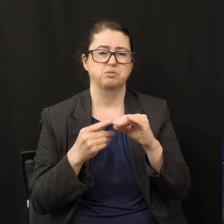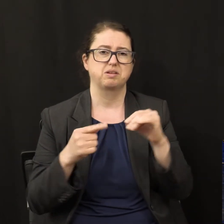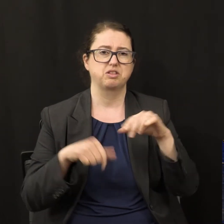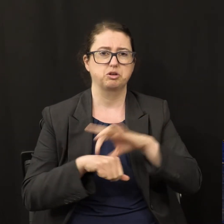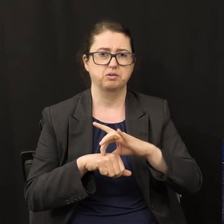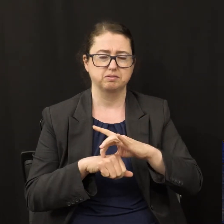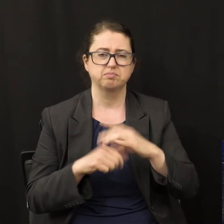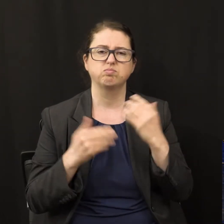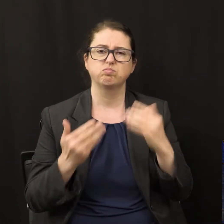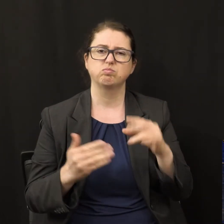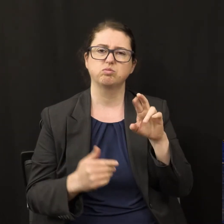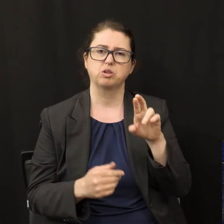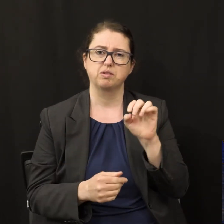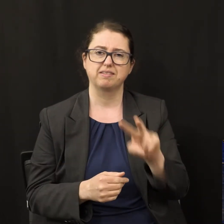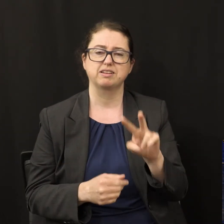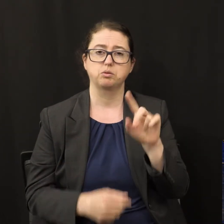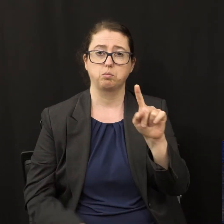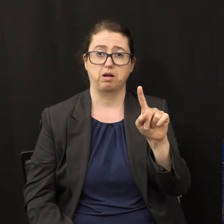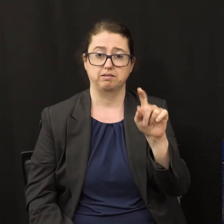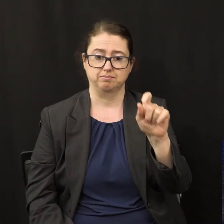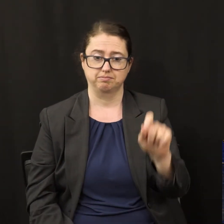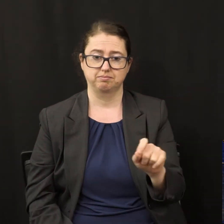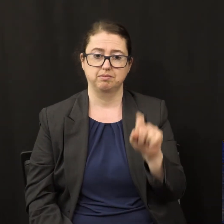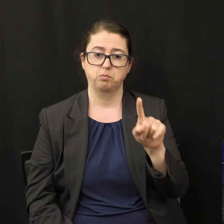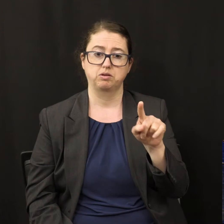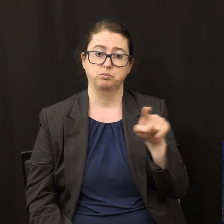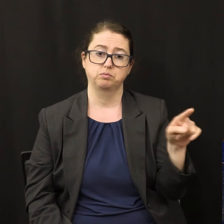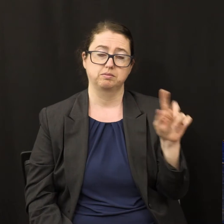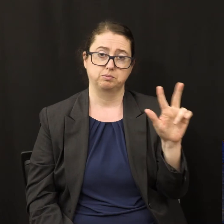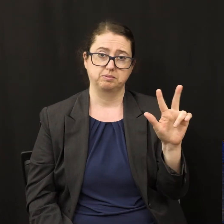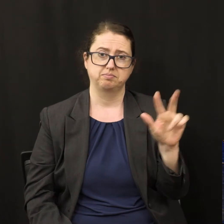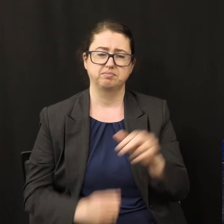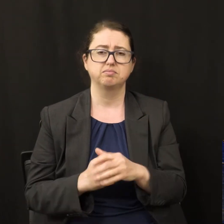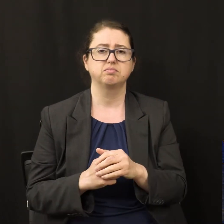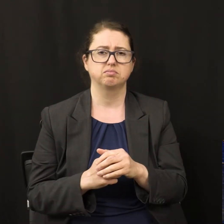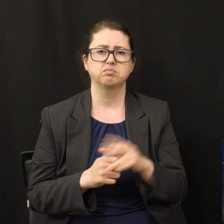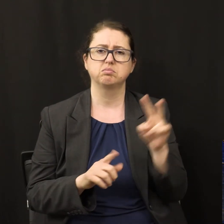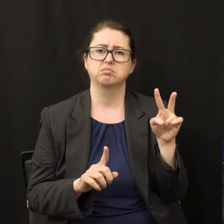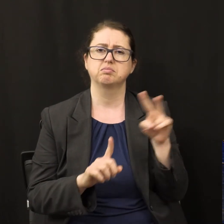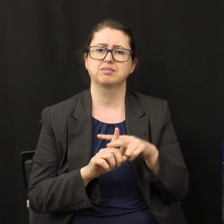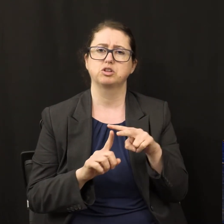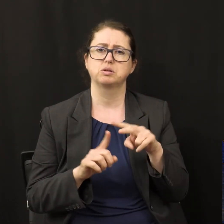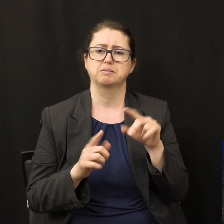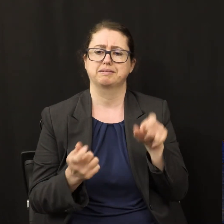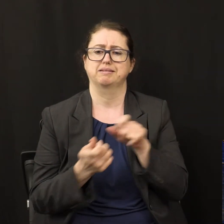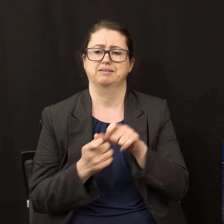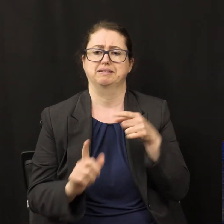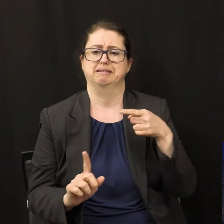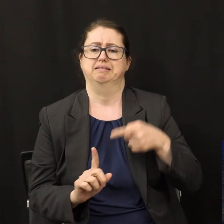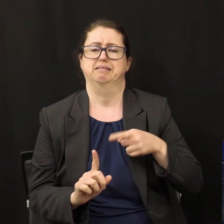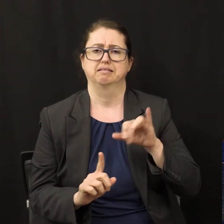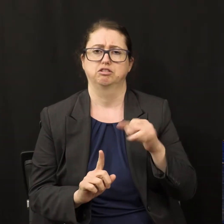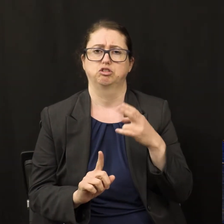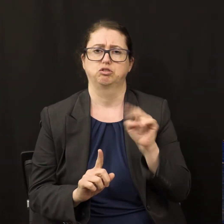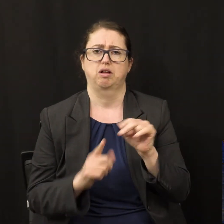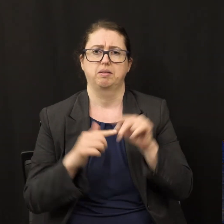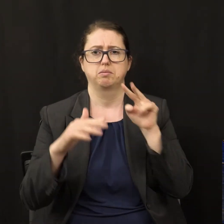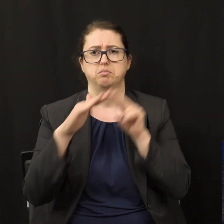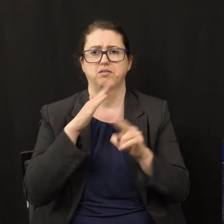read Revelation 1 verses 1 to 3. Now this applies specifically to John, a prophet, but it applies basically in